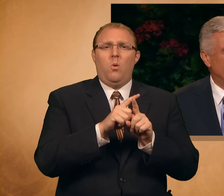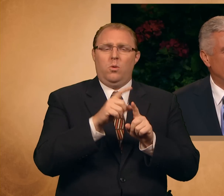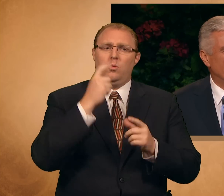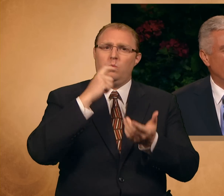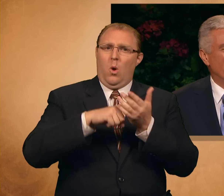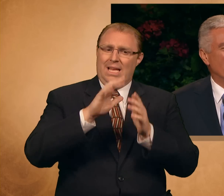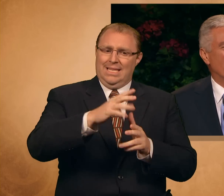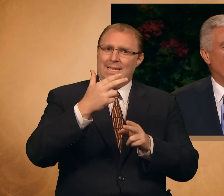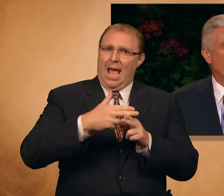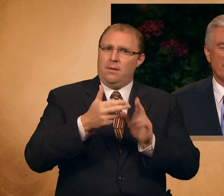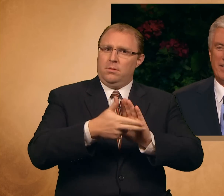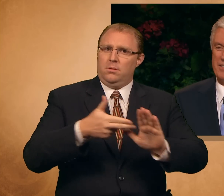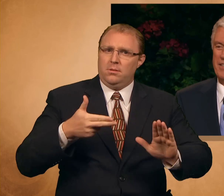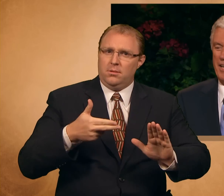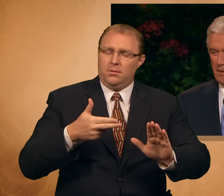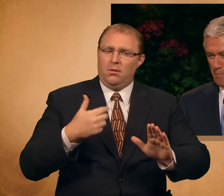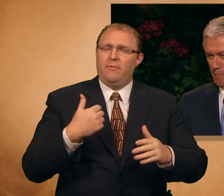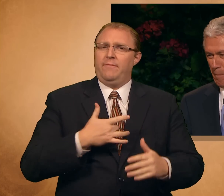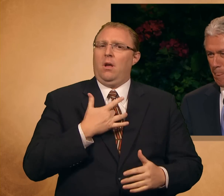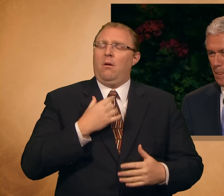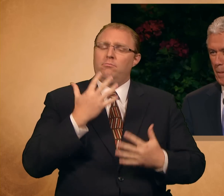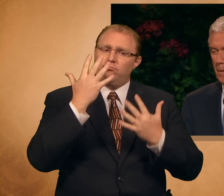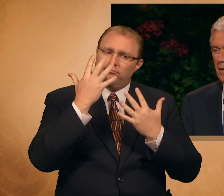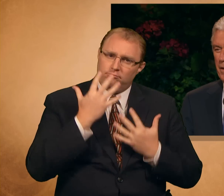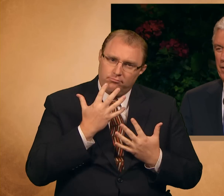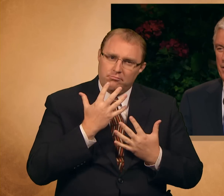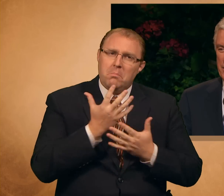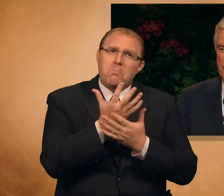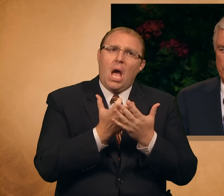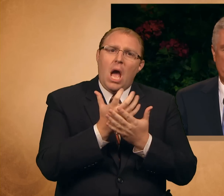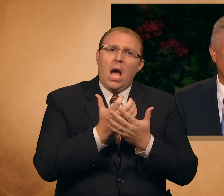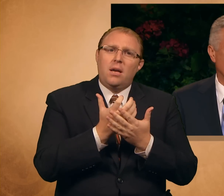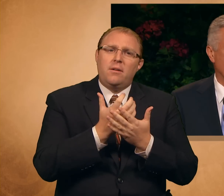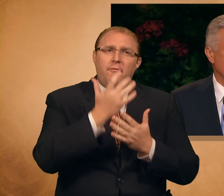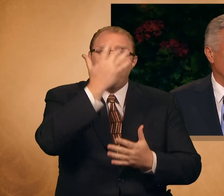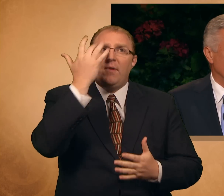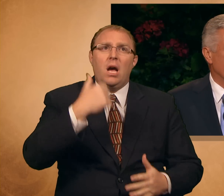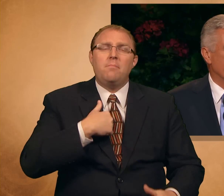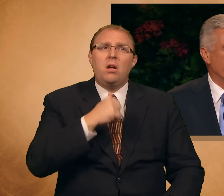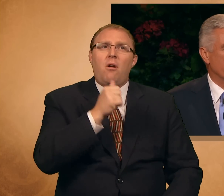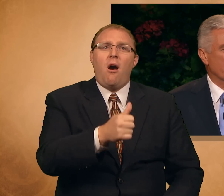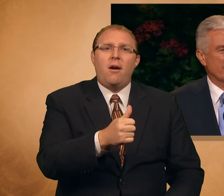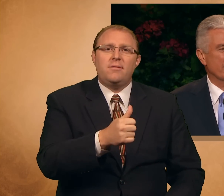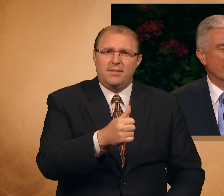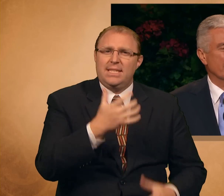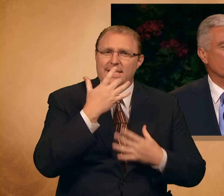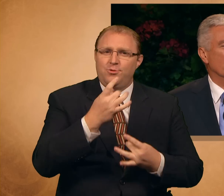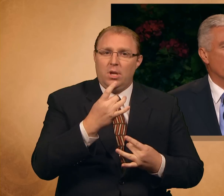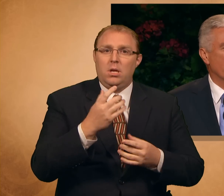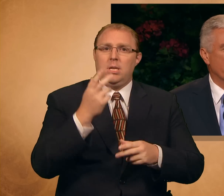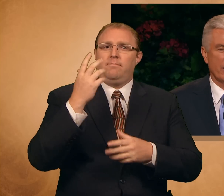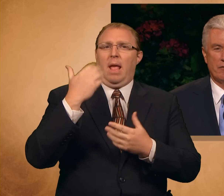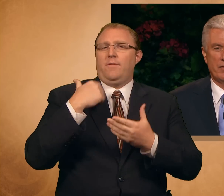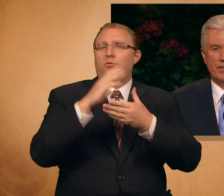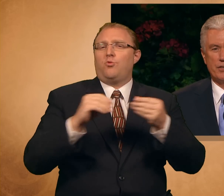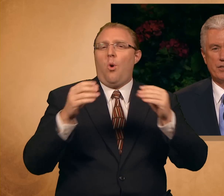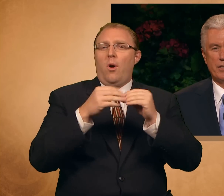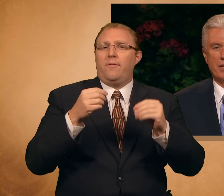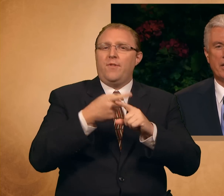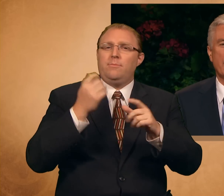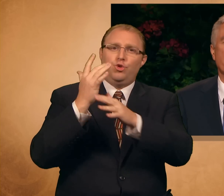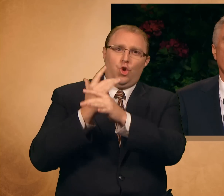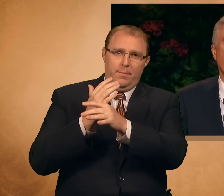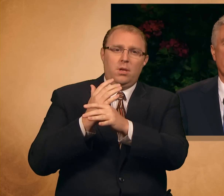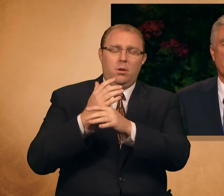of its name. There is a German legend that just as God had finished